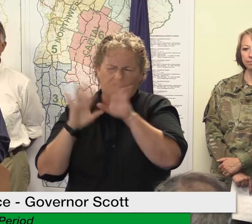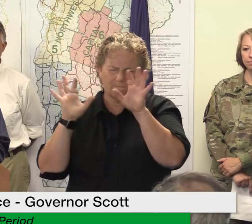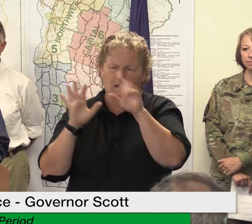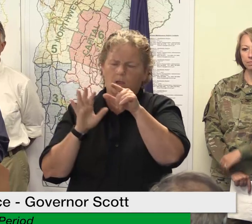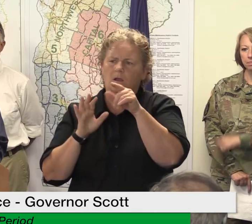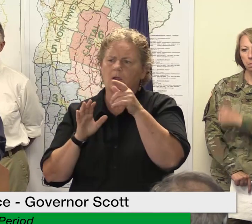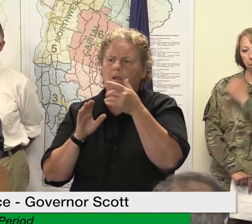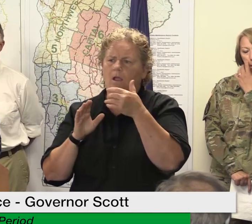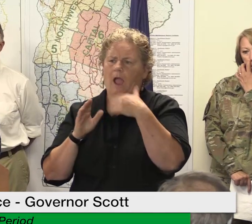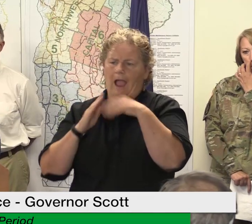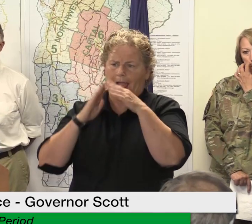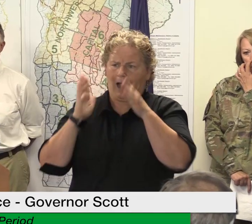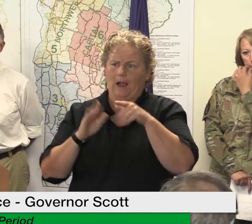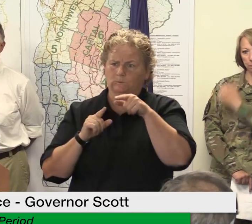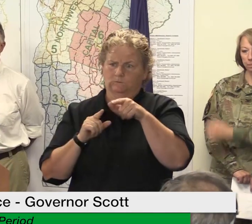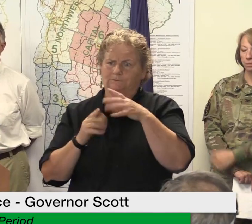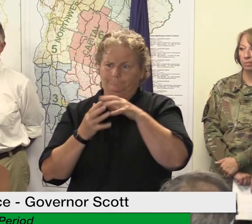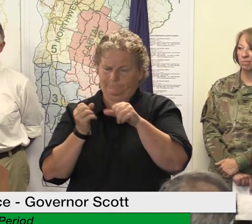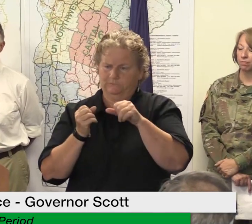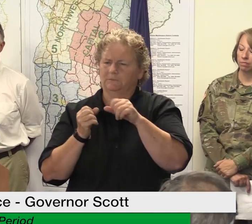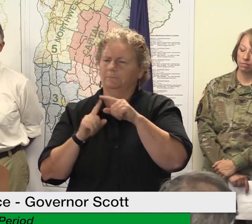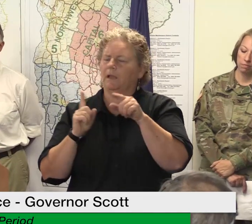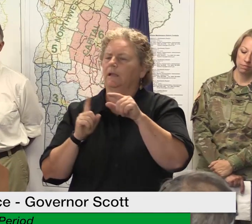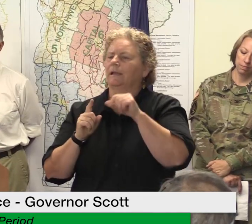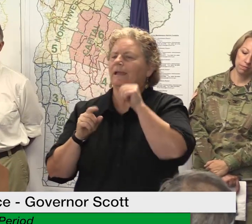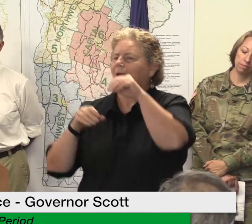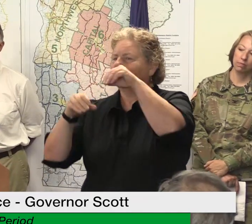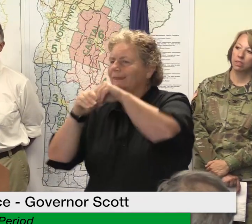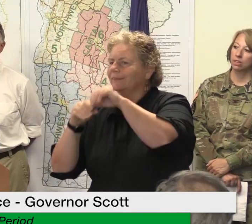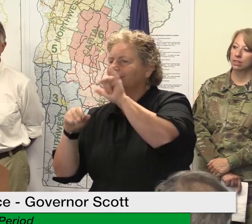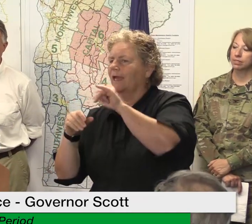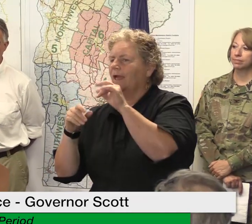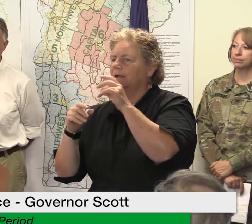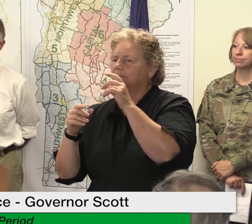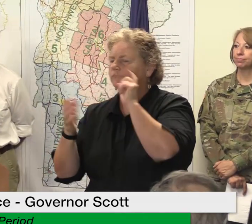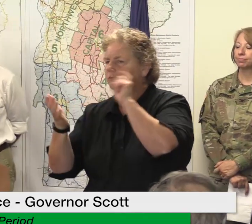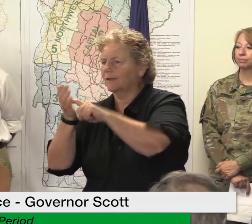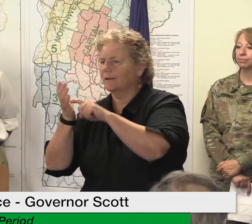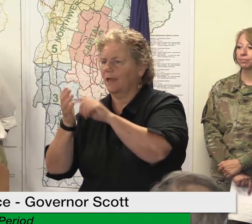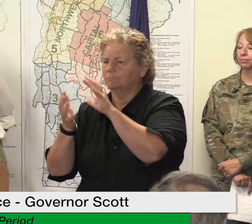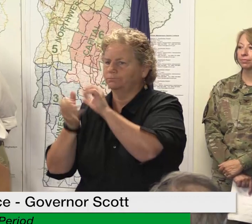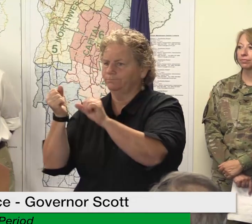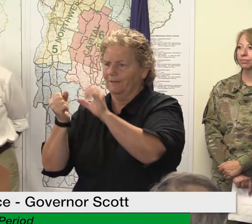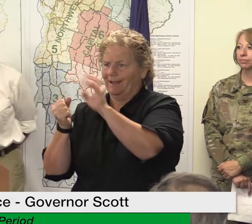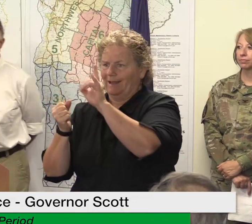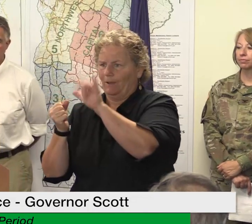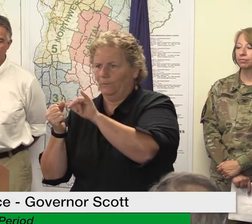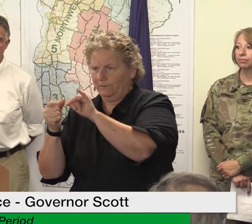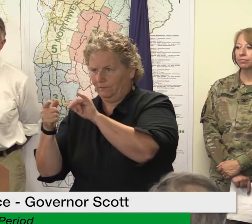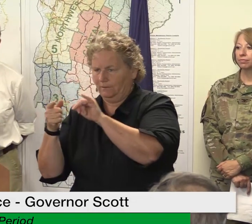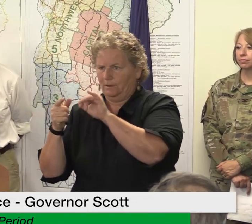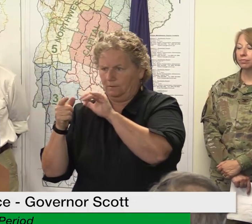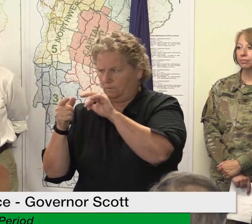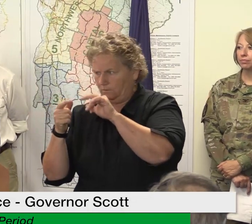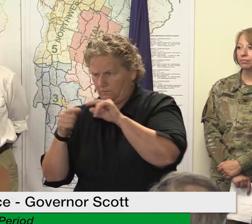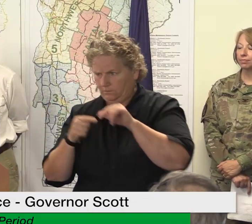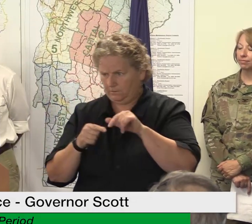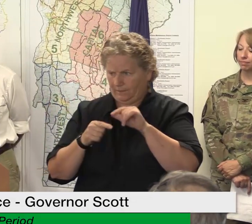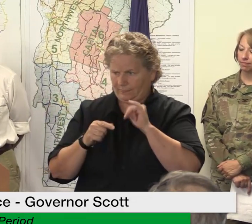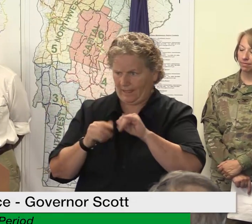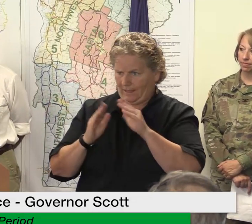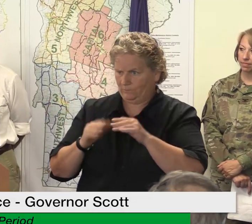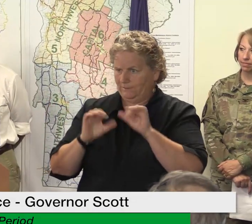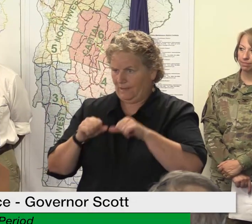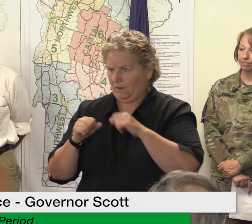damage what recourse do they have uh so i can speak to what fema does uh um and i'll start with you know